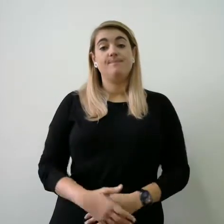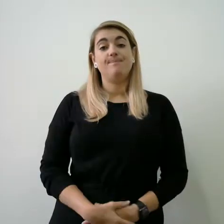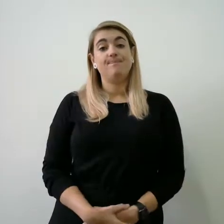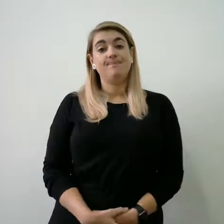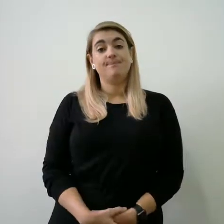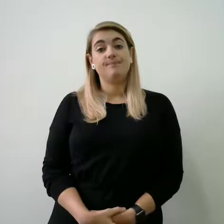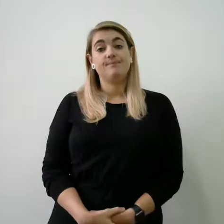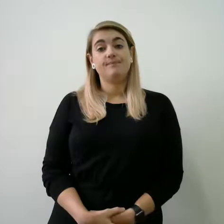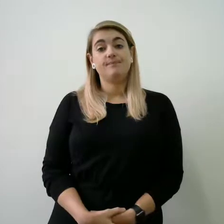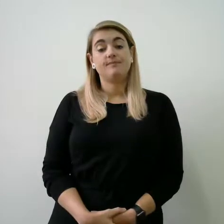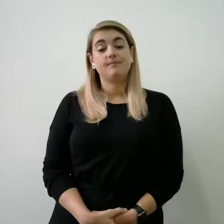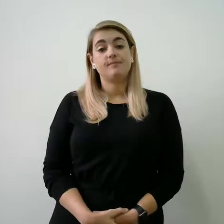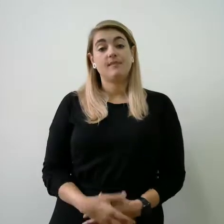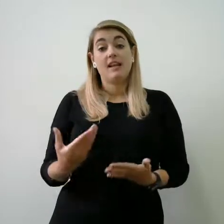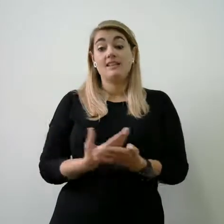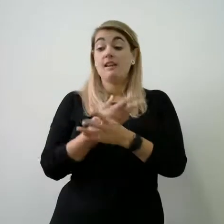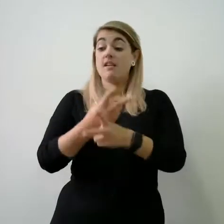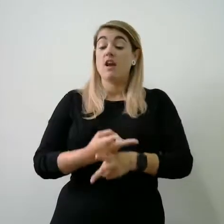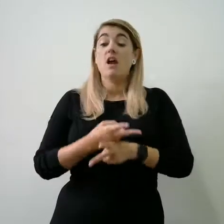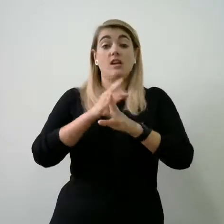Safeguarding children is everyone's business.